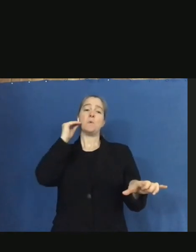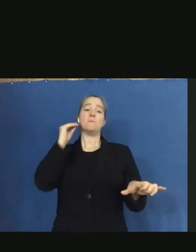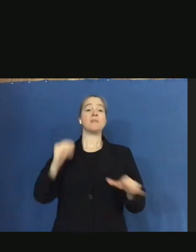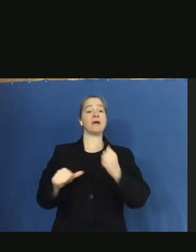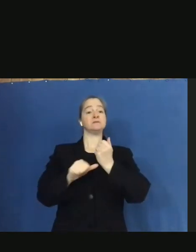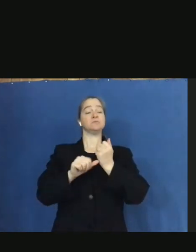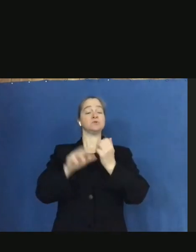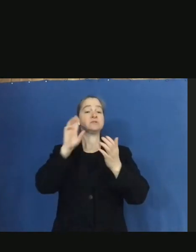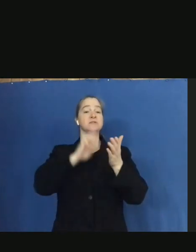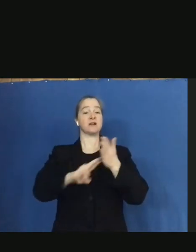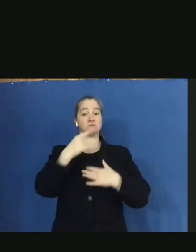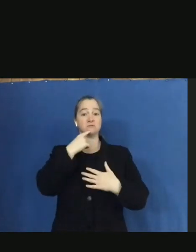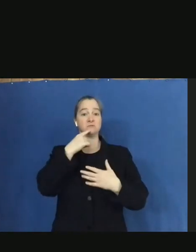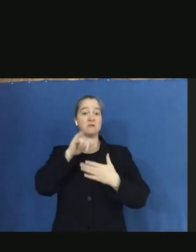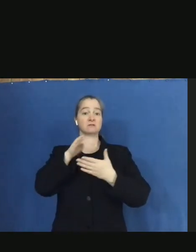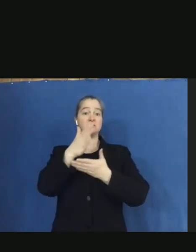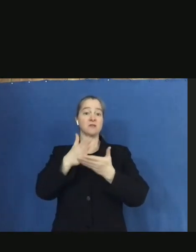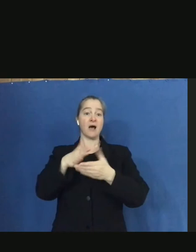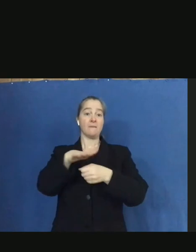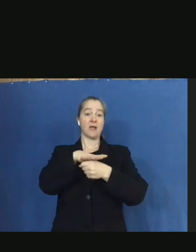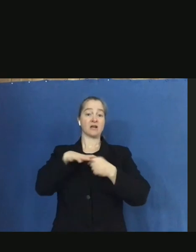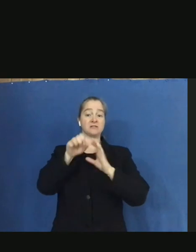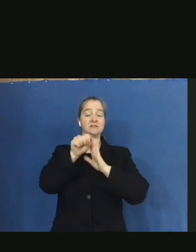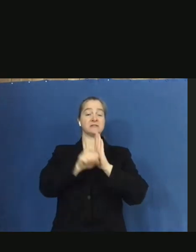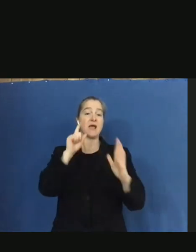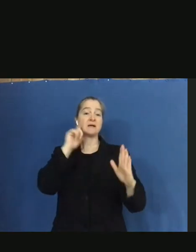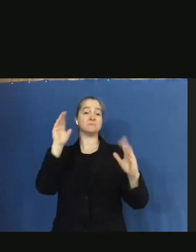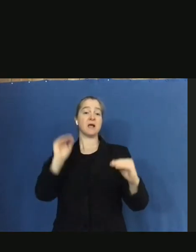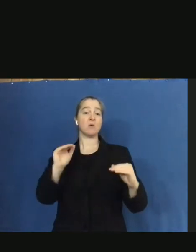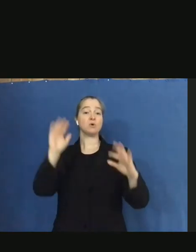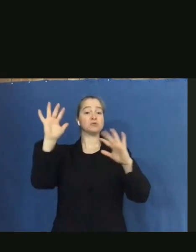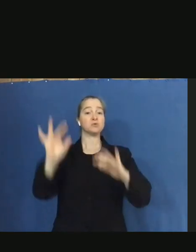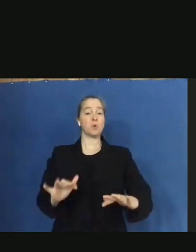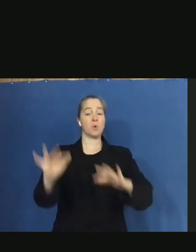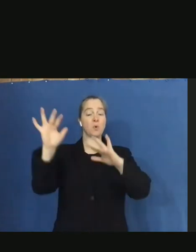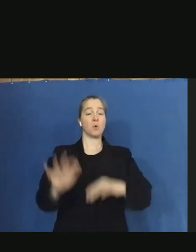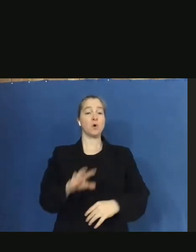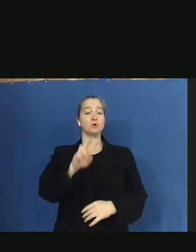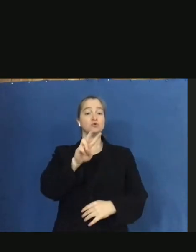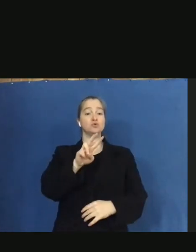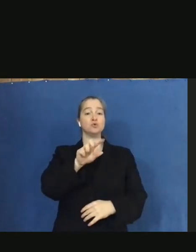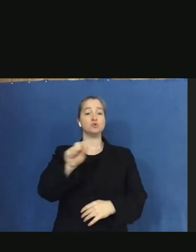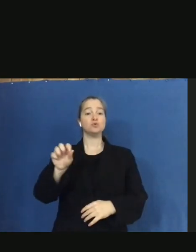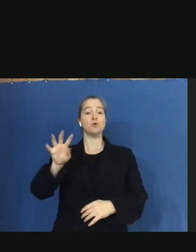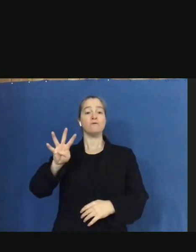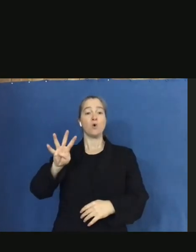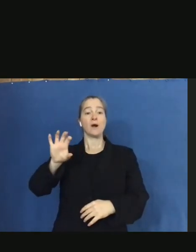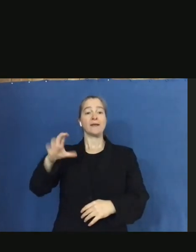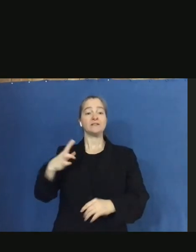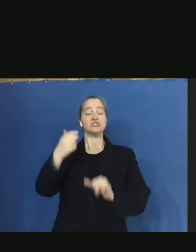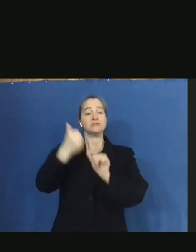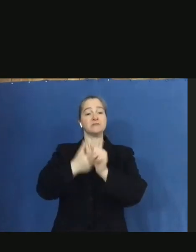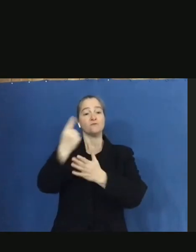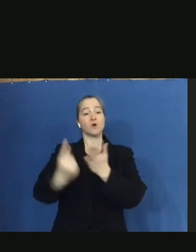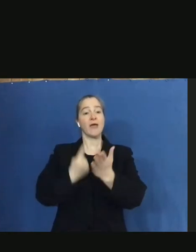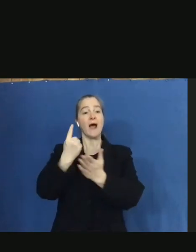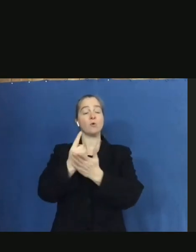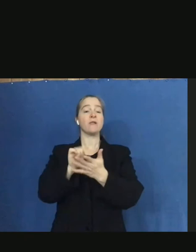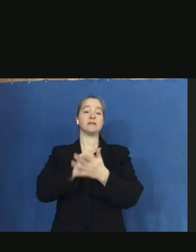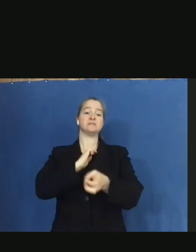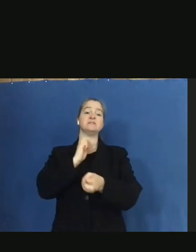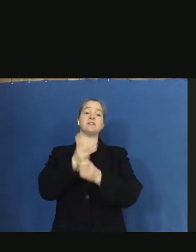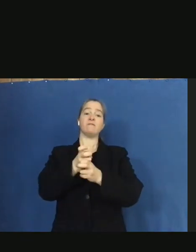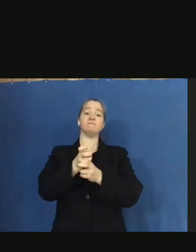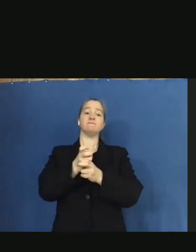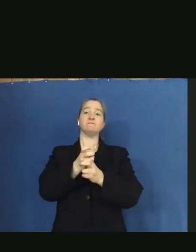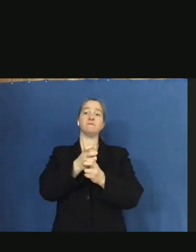are some areas of the state where we anticipate snowfall rates of between 2 and 4 inches an hour, which is very difficult to be able to maintain